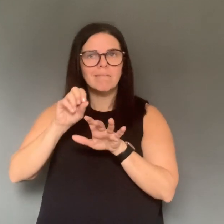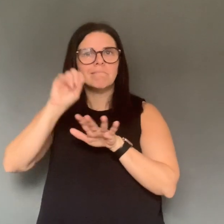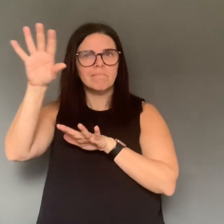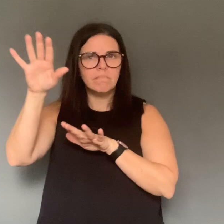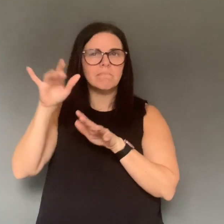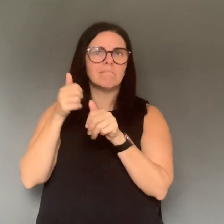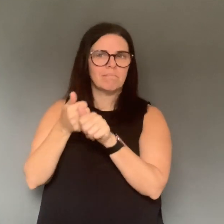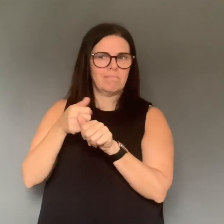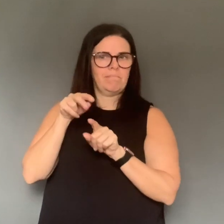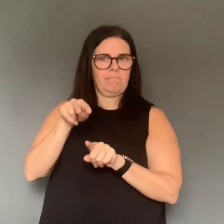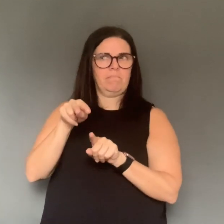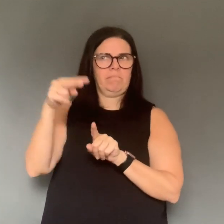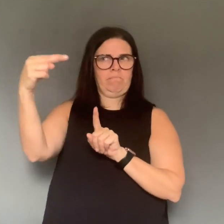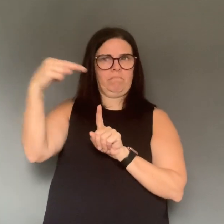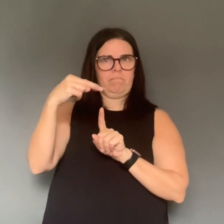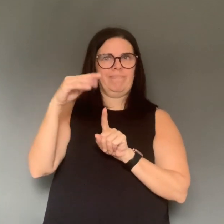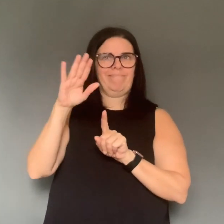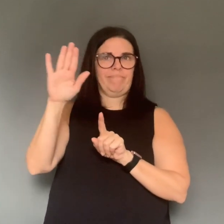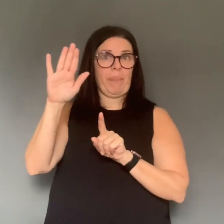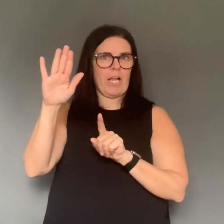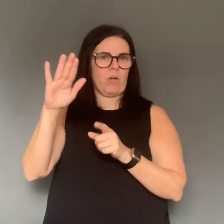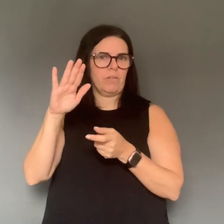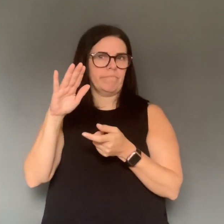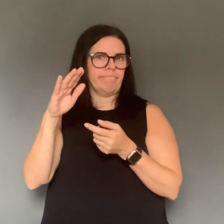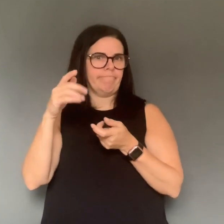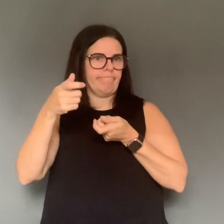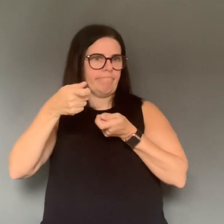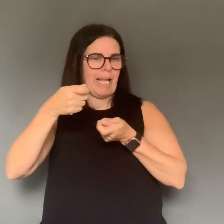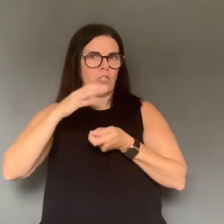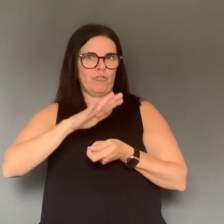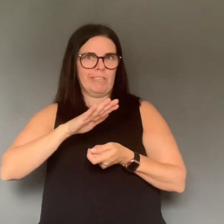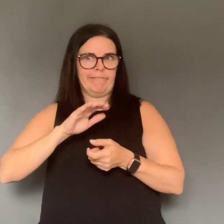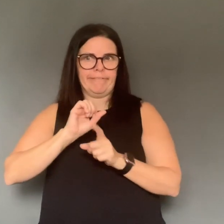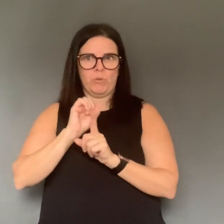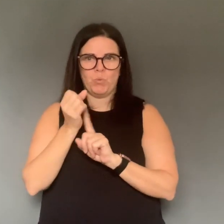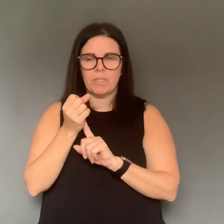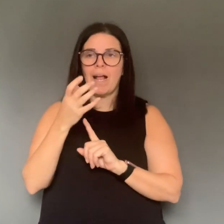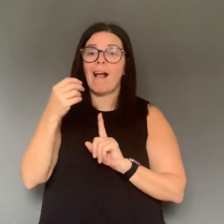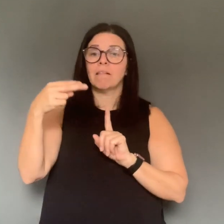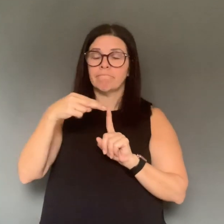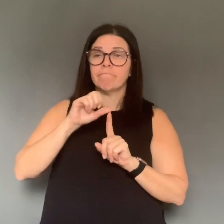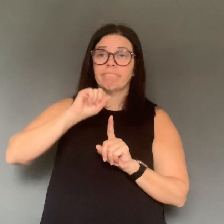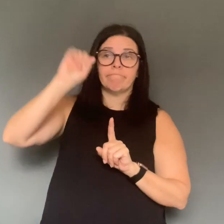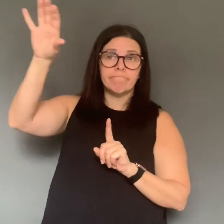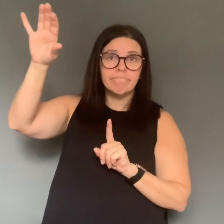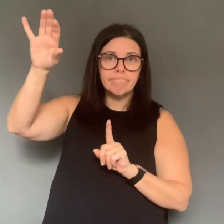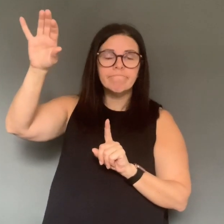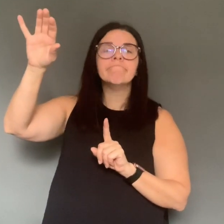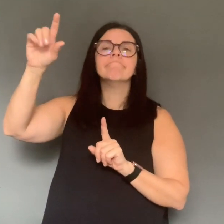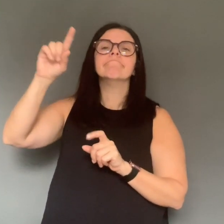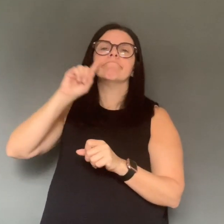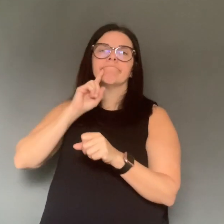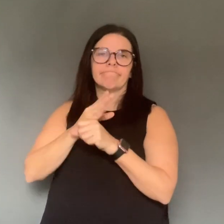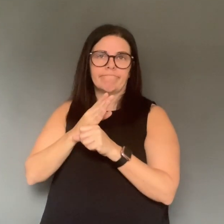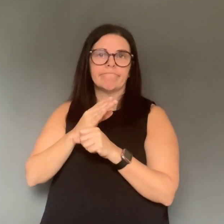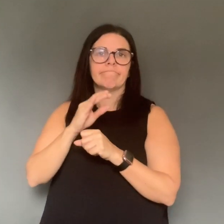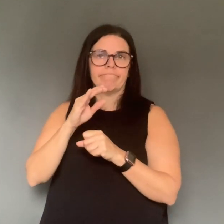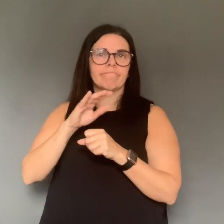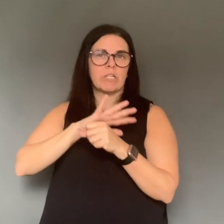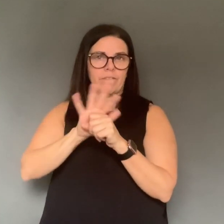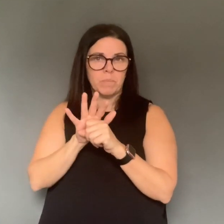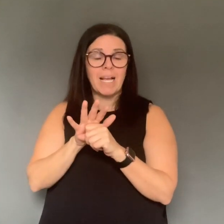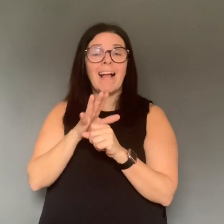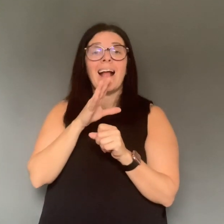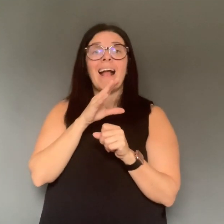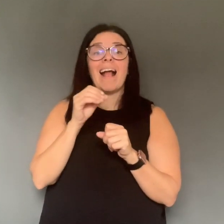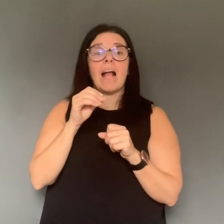assessed. And then, uh, all the further follow-up and workup was done accordingly based on the clinical management of the case and also